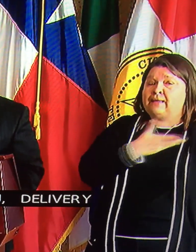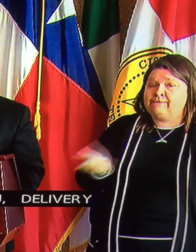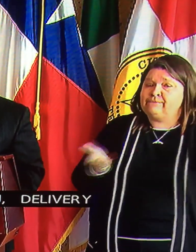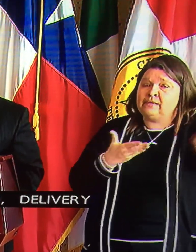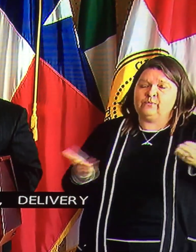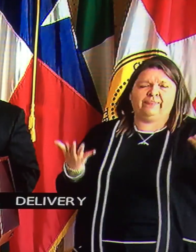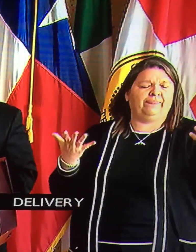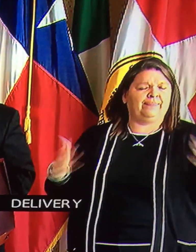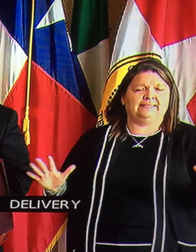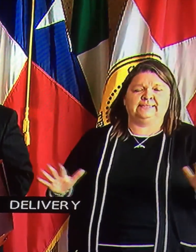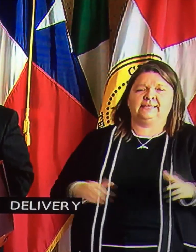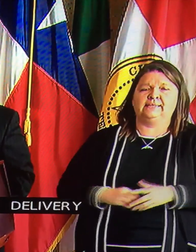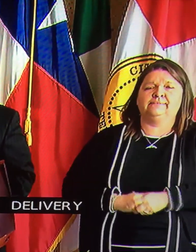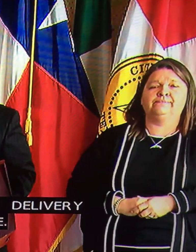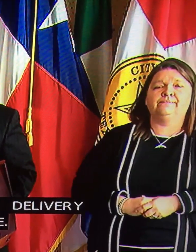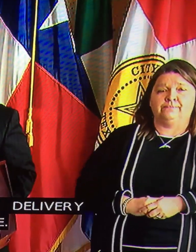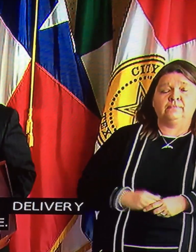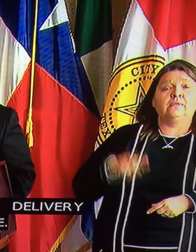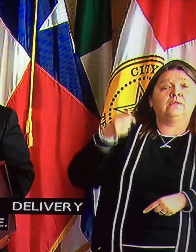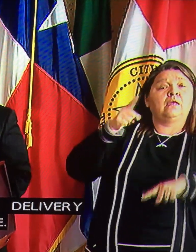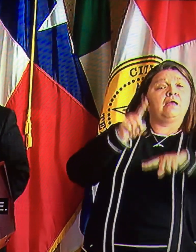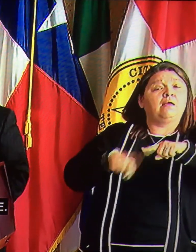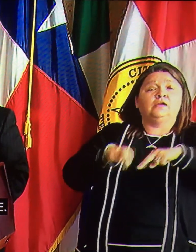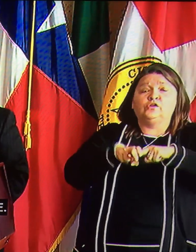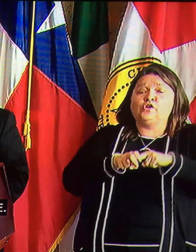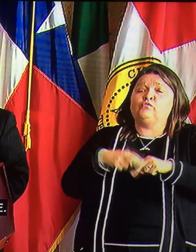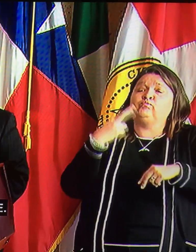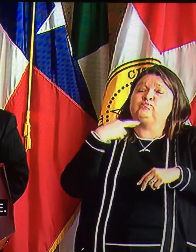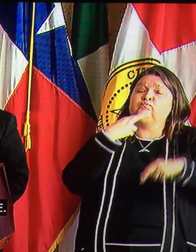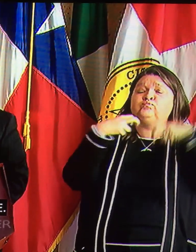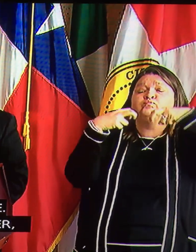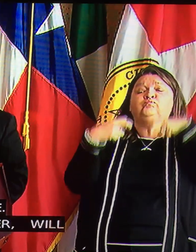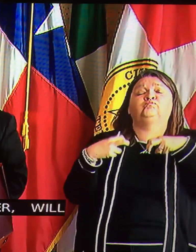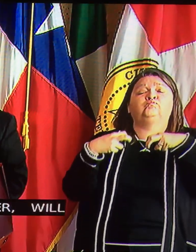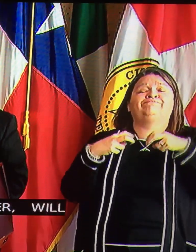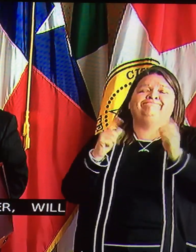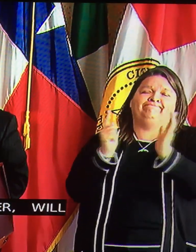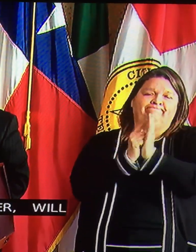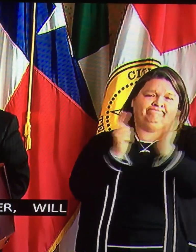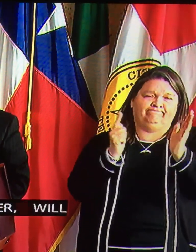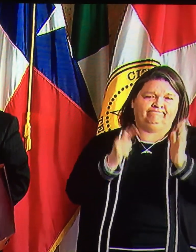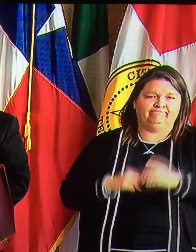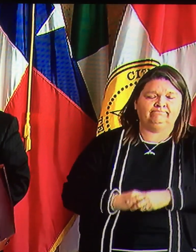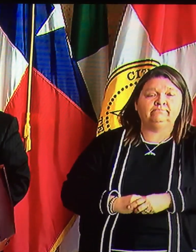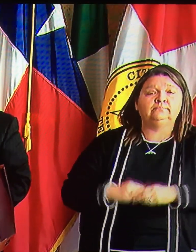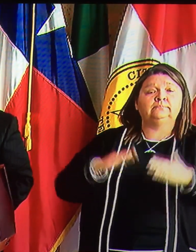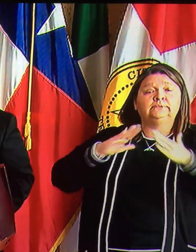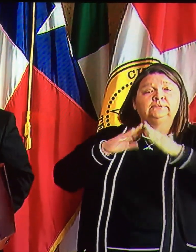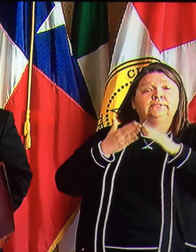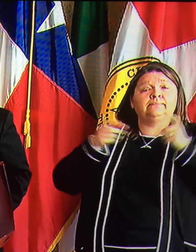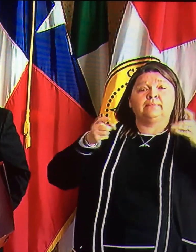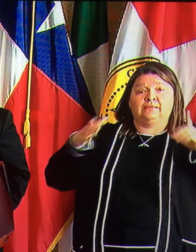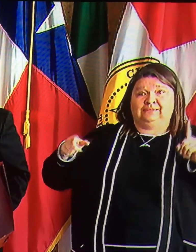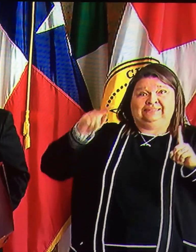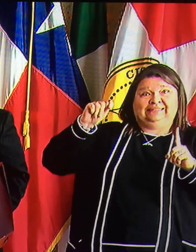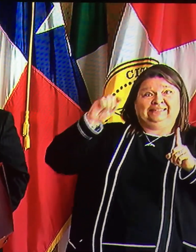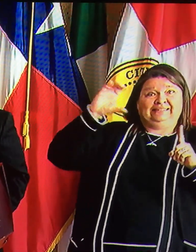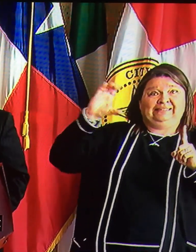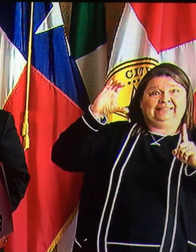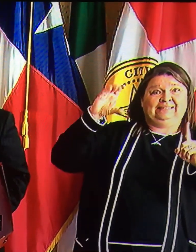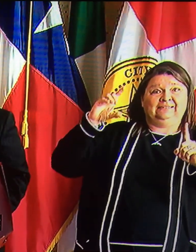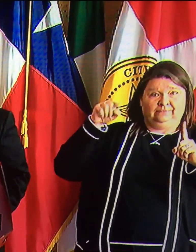Dine-in service, however, will be prohibited. Our city manager, TC Broadnax, will explain more of the intricacies